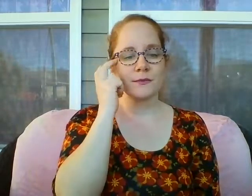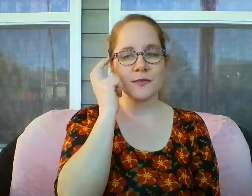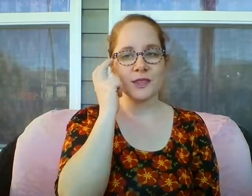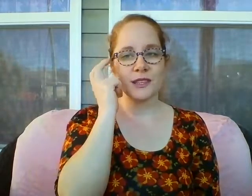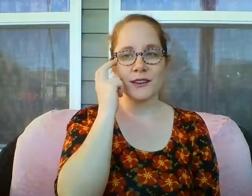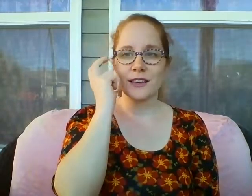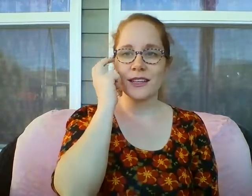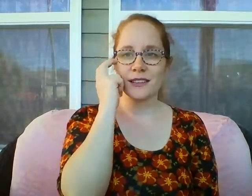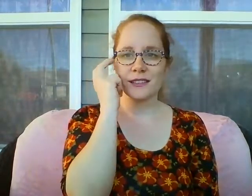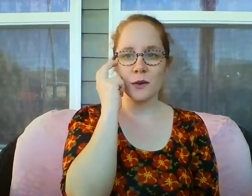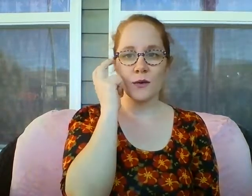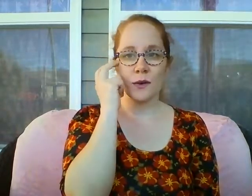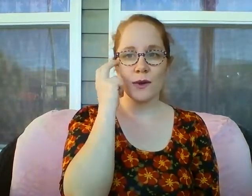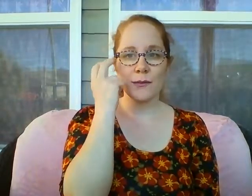The darkness is overwhelming.